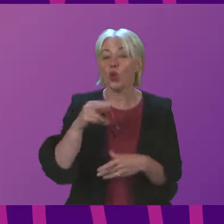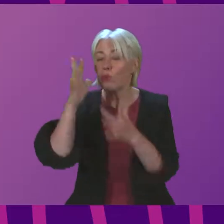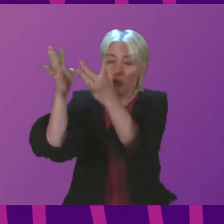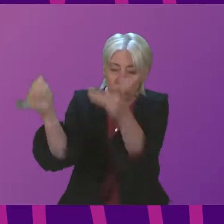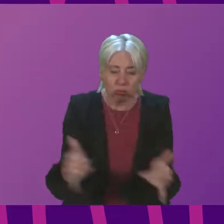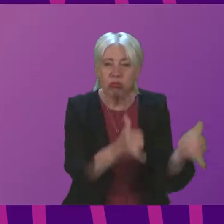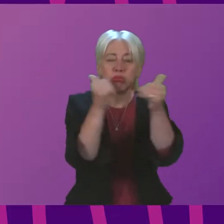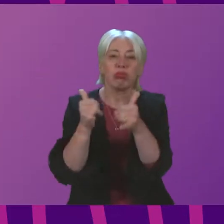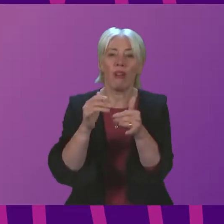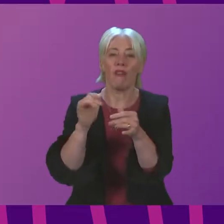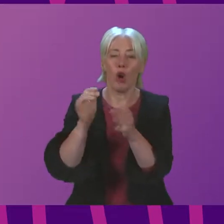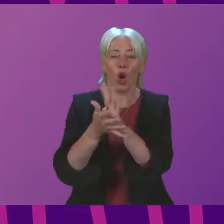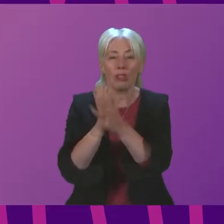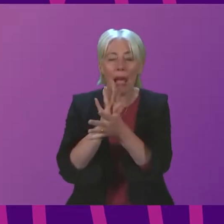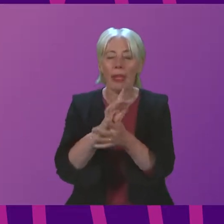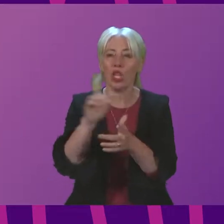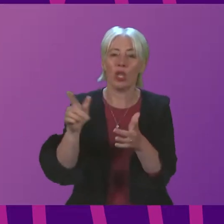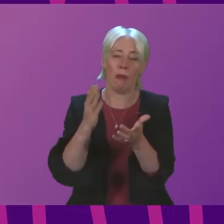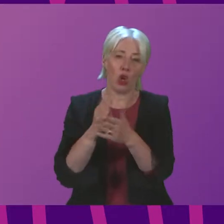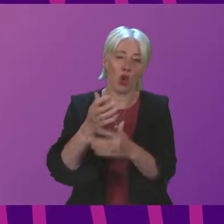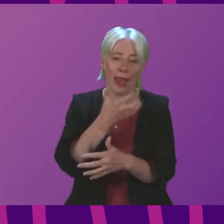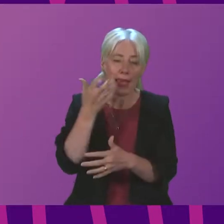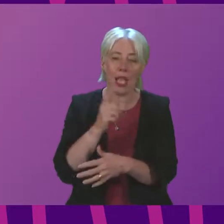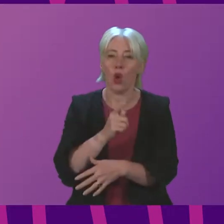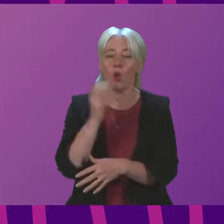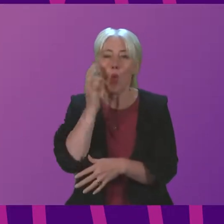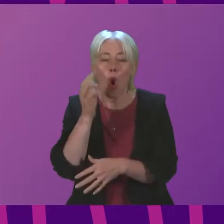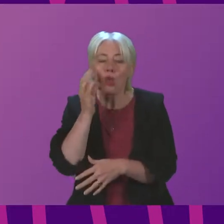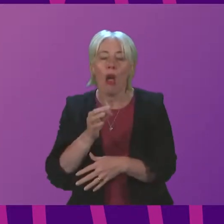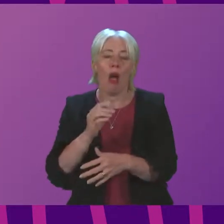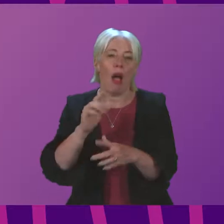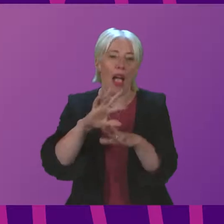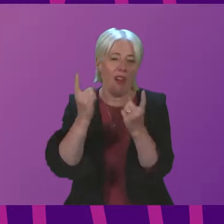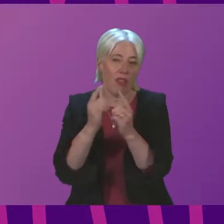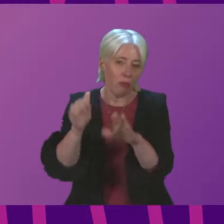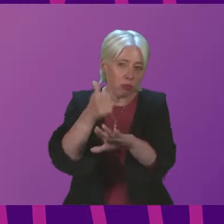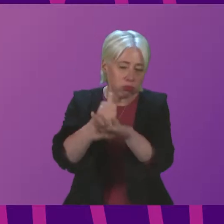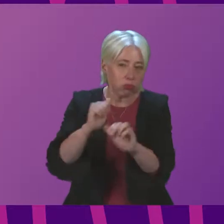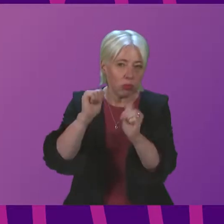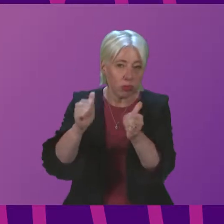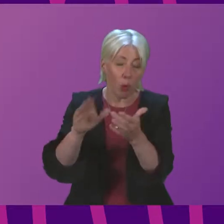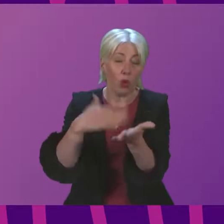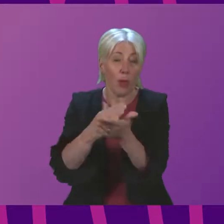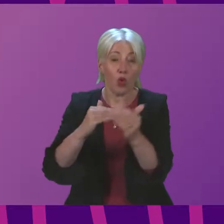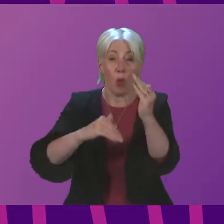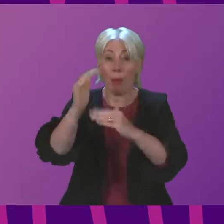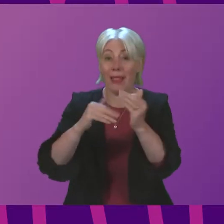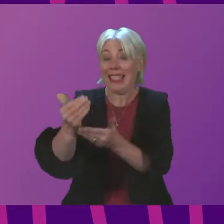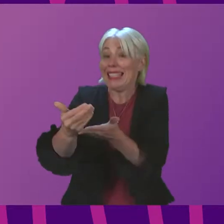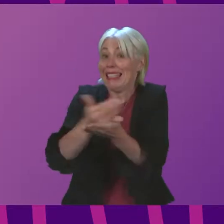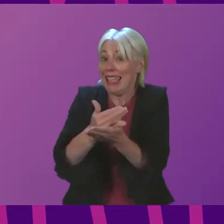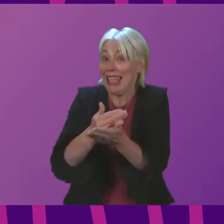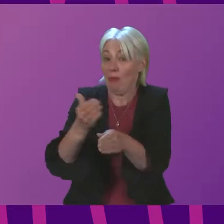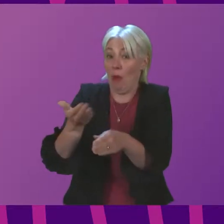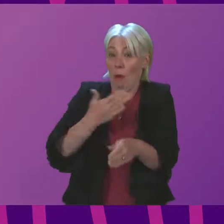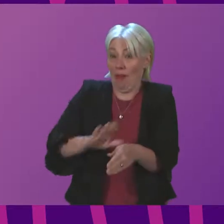routes and to confirm if power heating and water supplies are operational. The priority is to ensure buildings are safe before pupils and staff